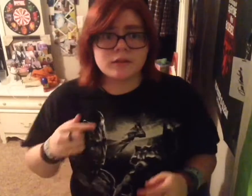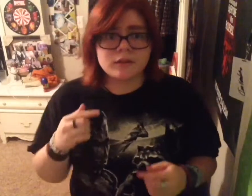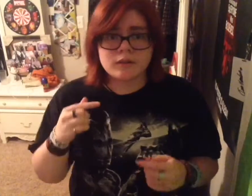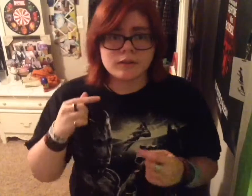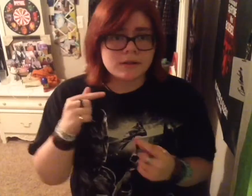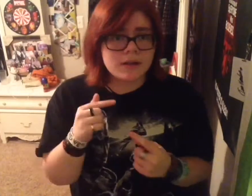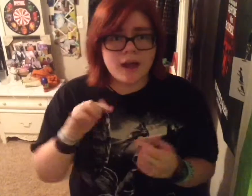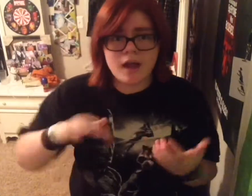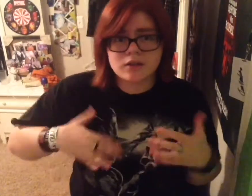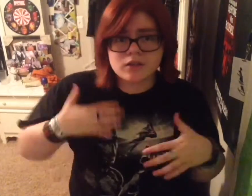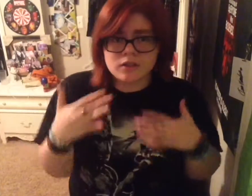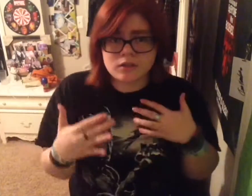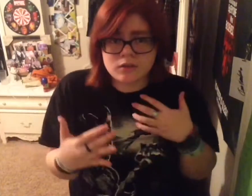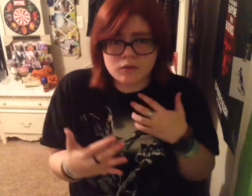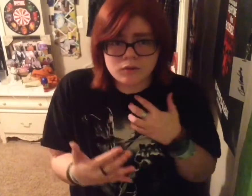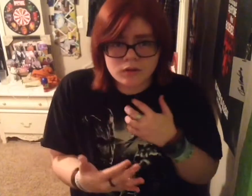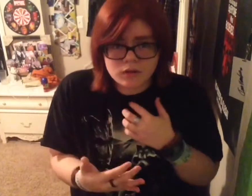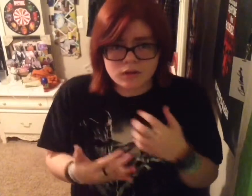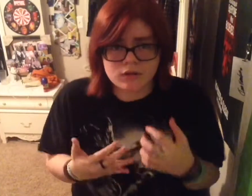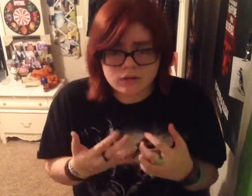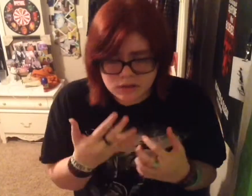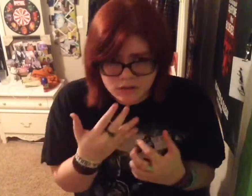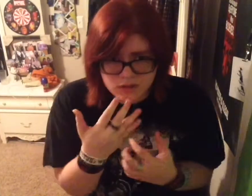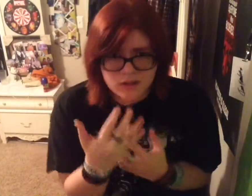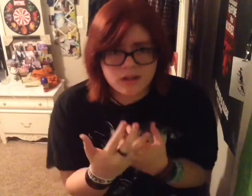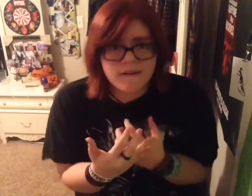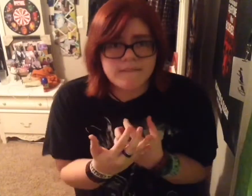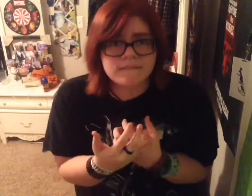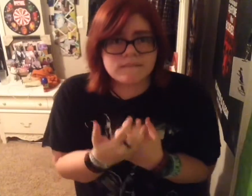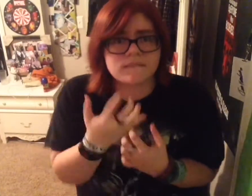from the ashes you fall We have a dead